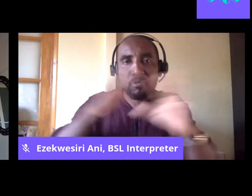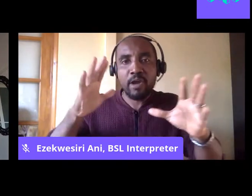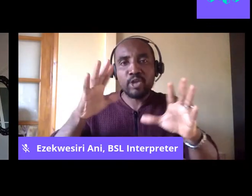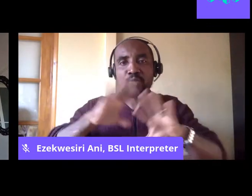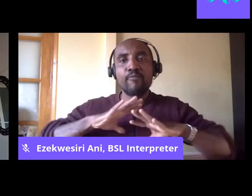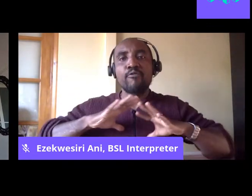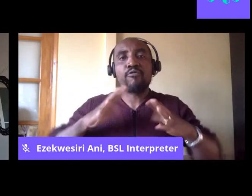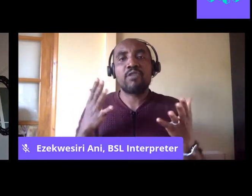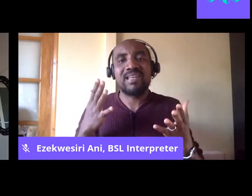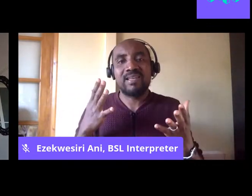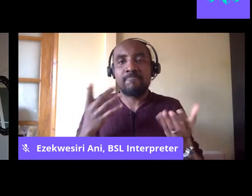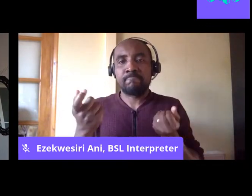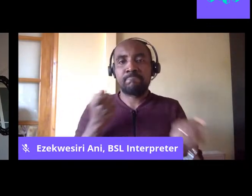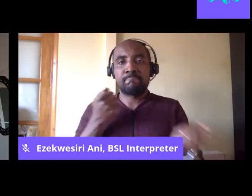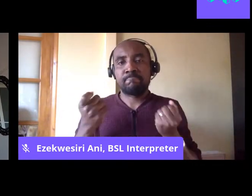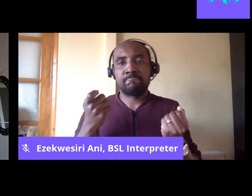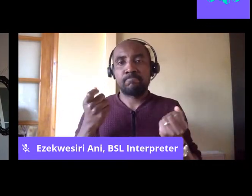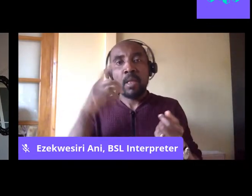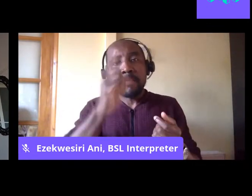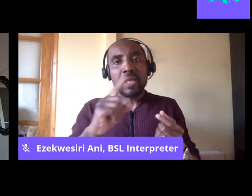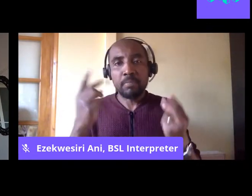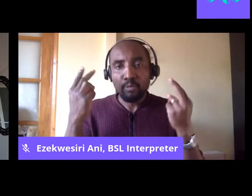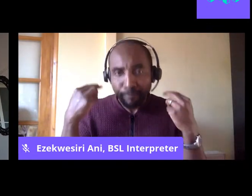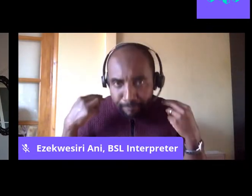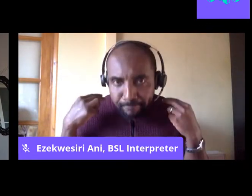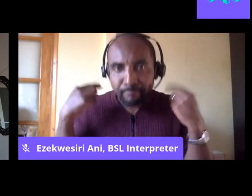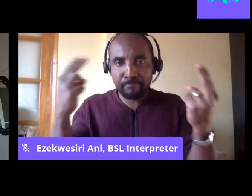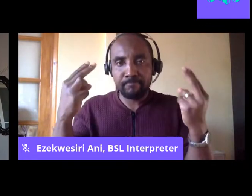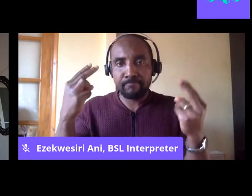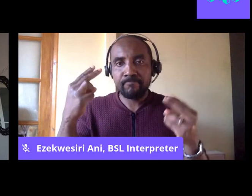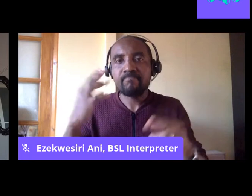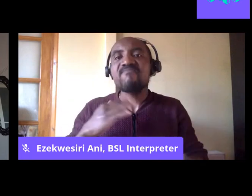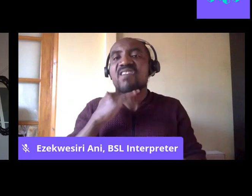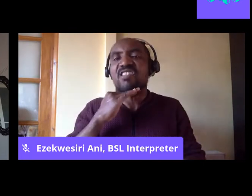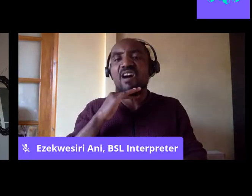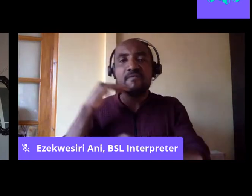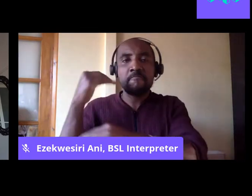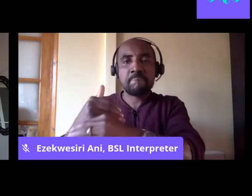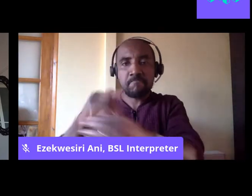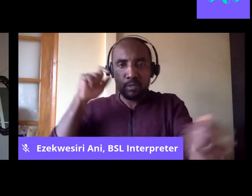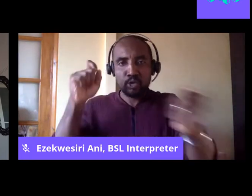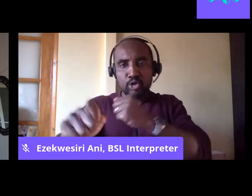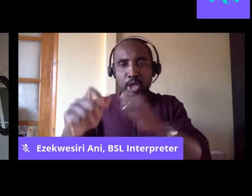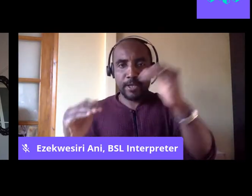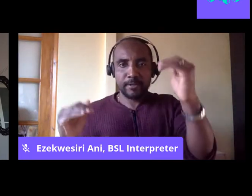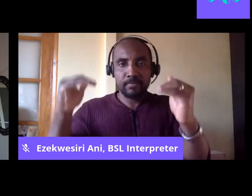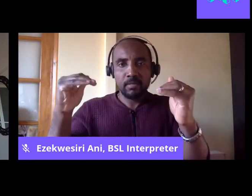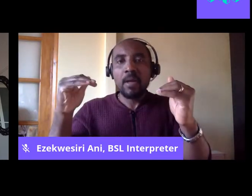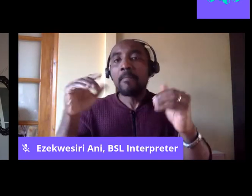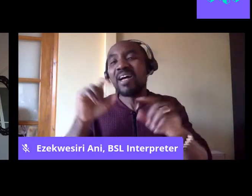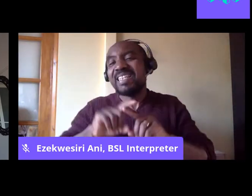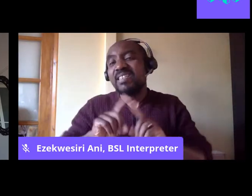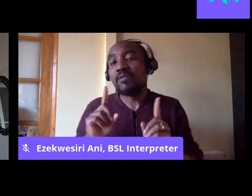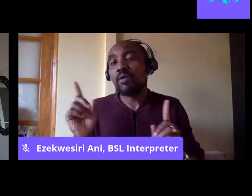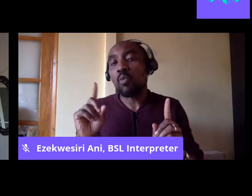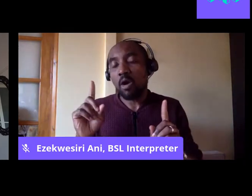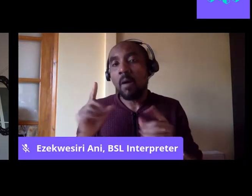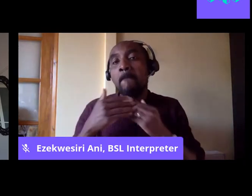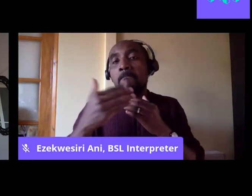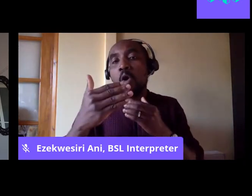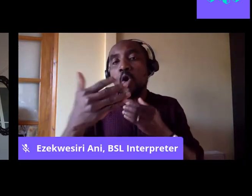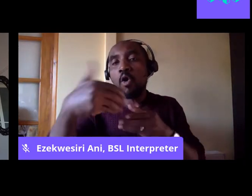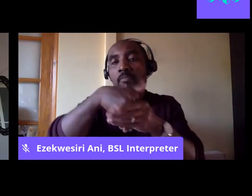that people have had enough. But equally, what's different this time is that you've got a wider group of people who are prepared